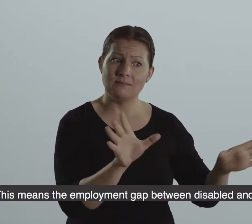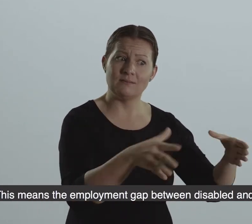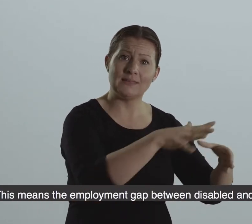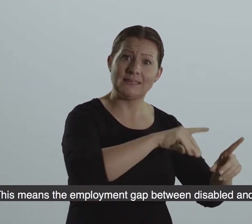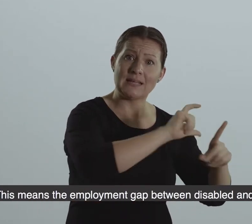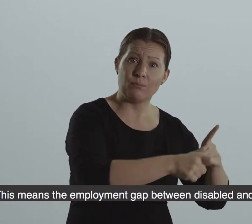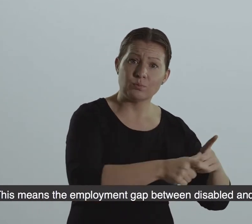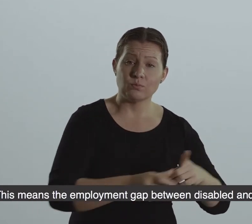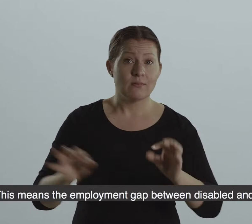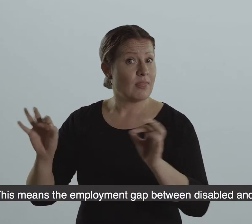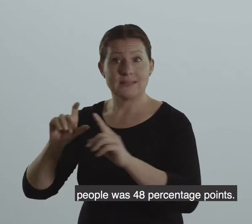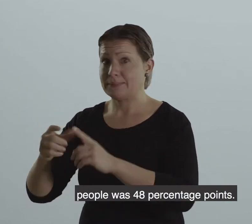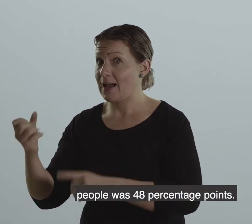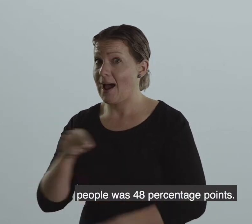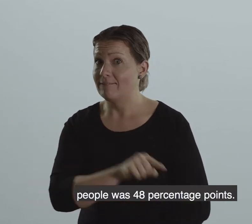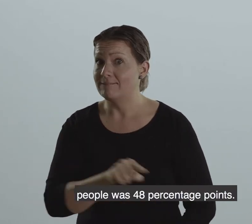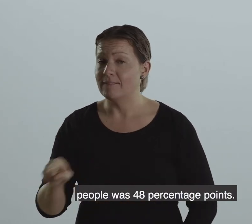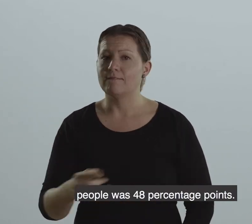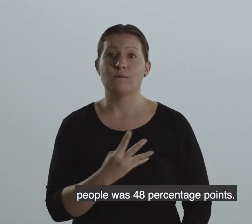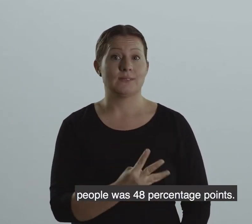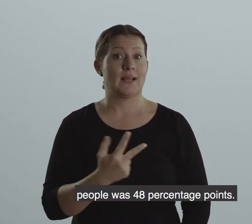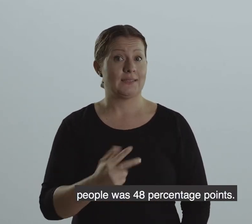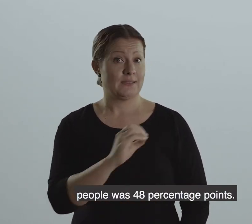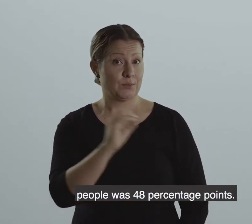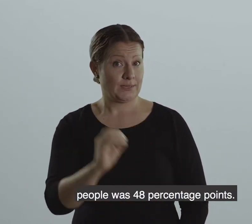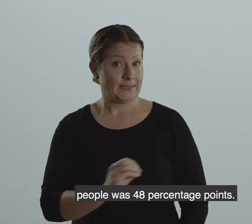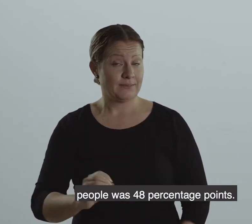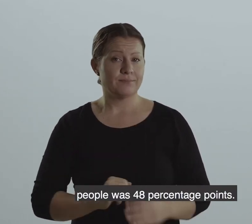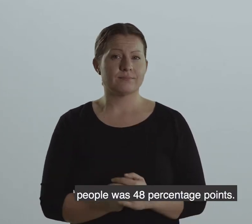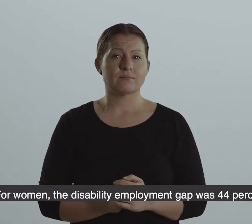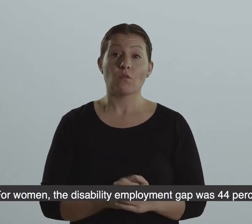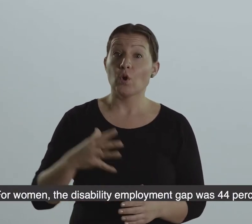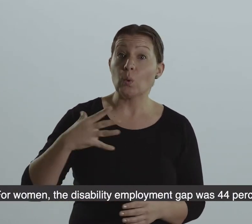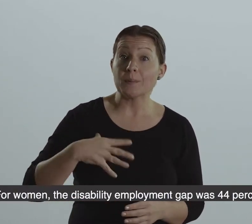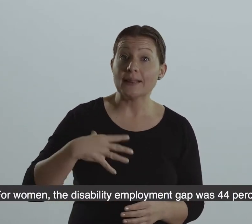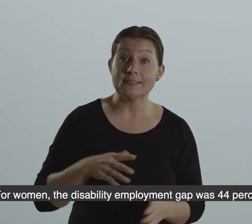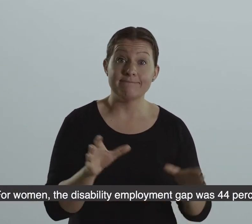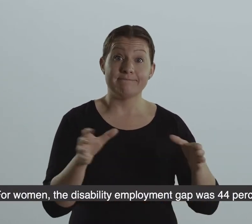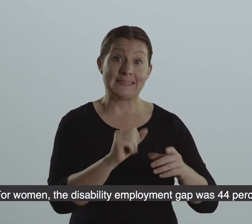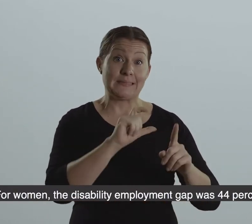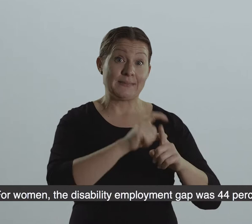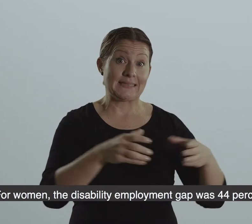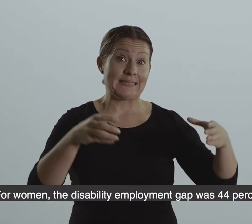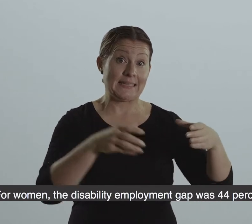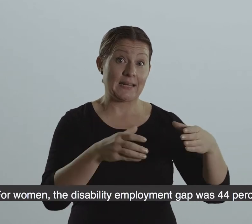and non-disabled people was 48 percentage points. For women, the disability